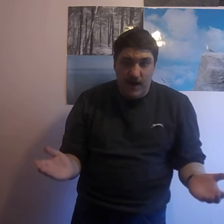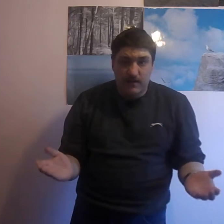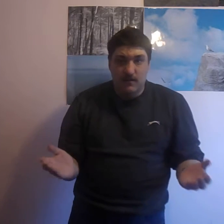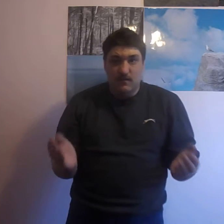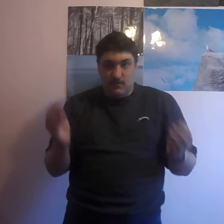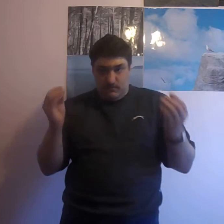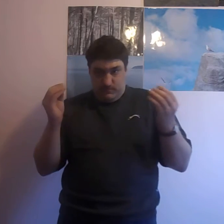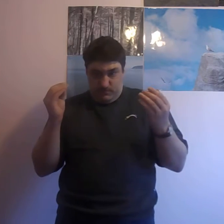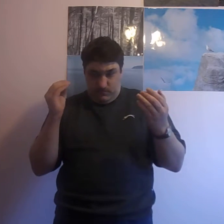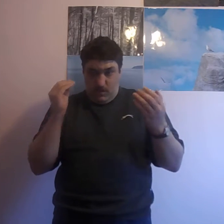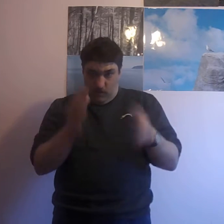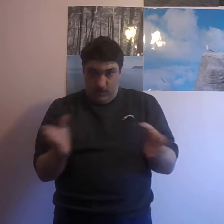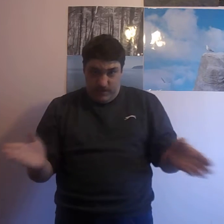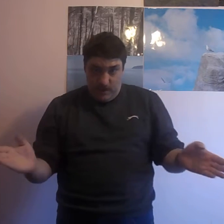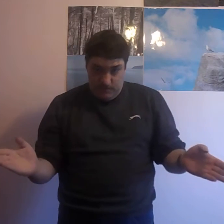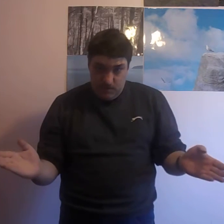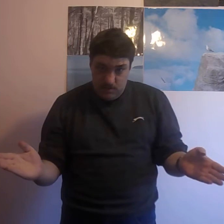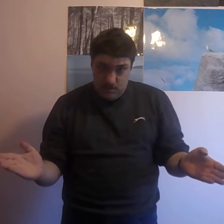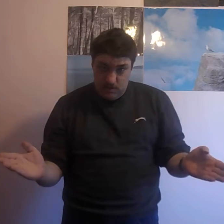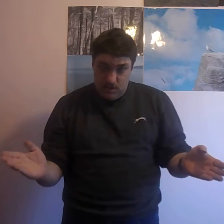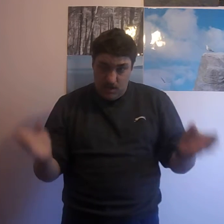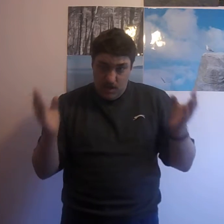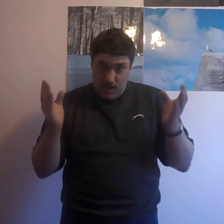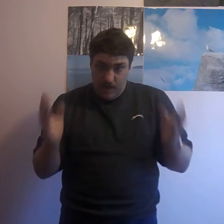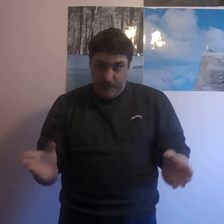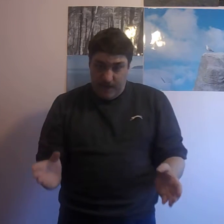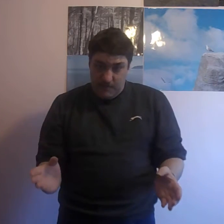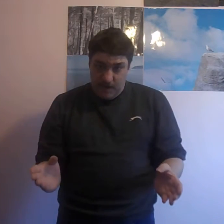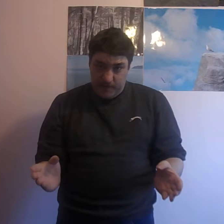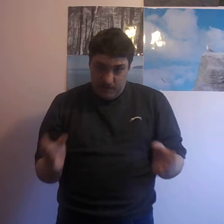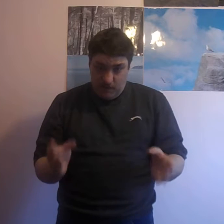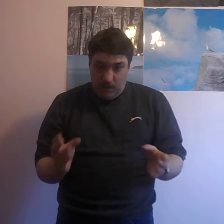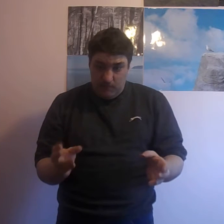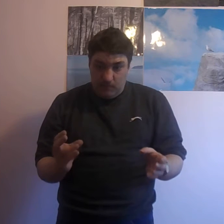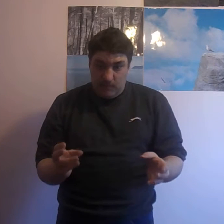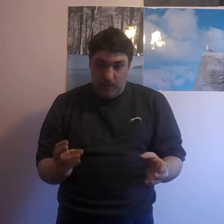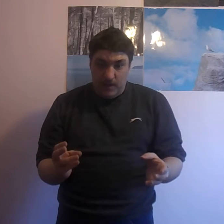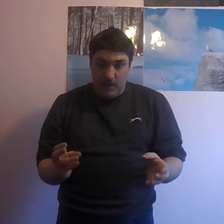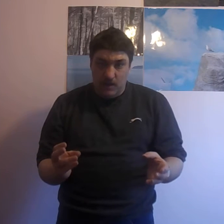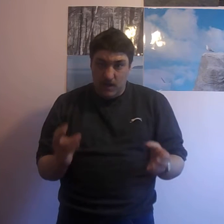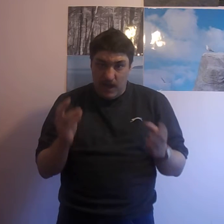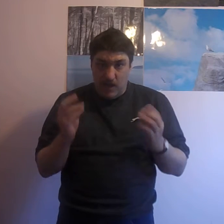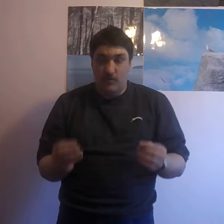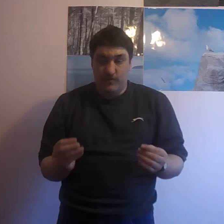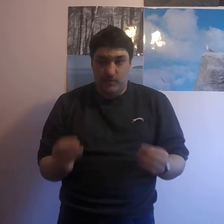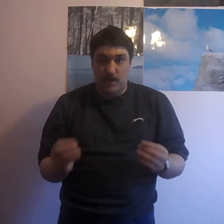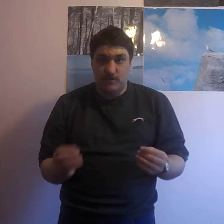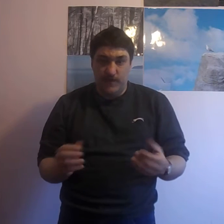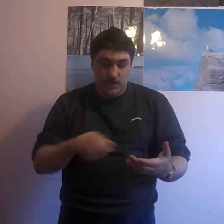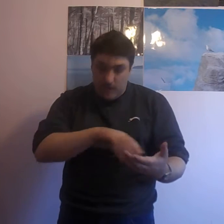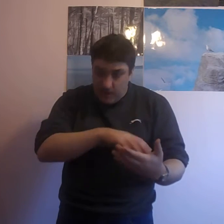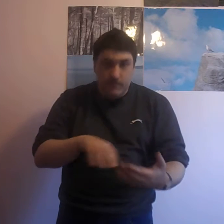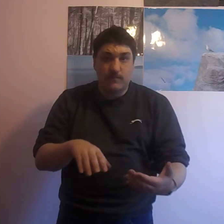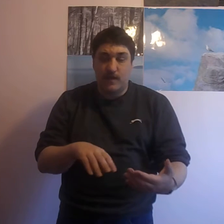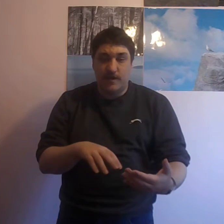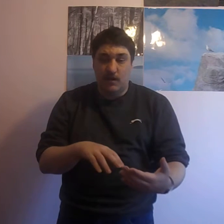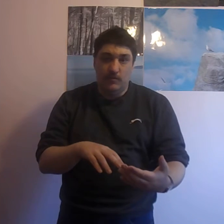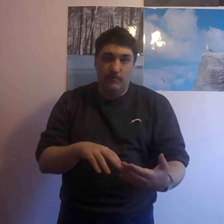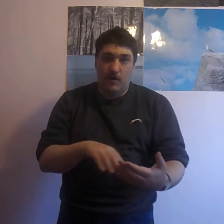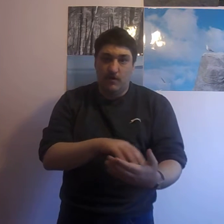at one time if a game had an online multiplayer it was a special feature it said it on the box